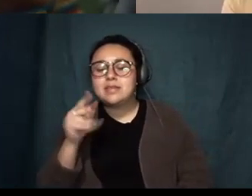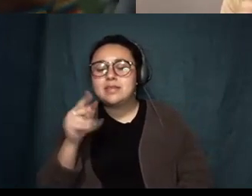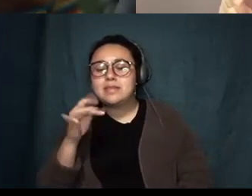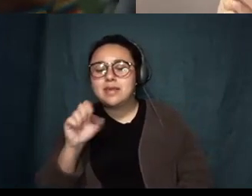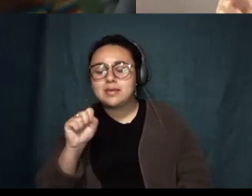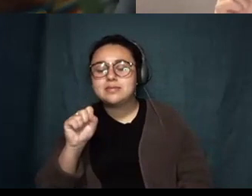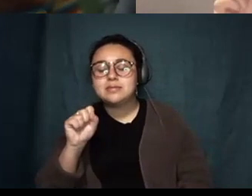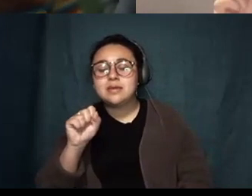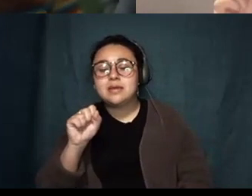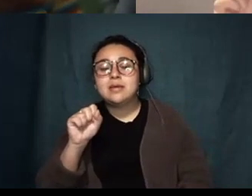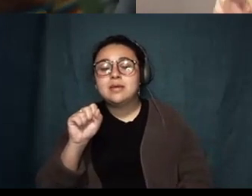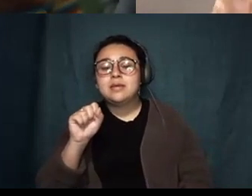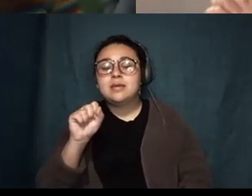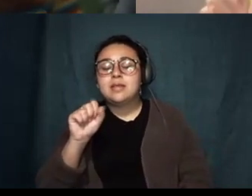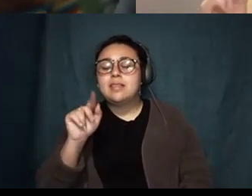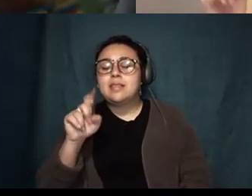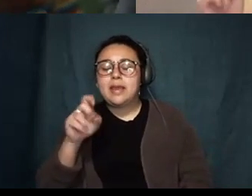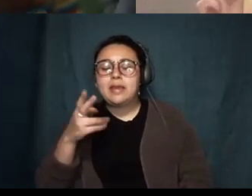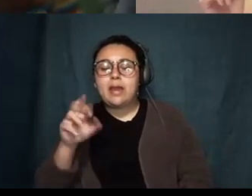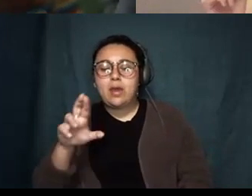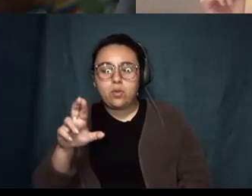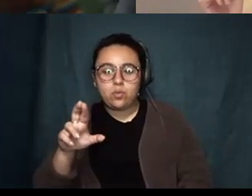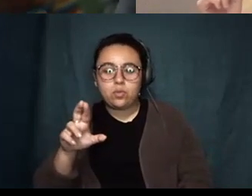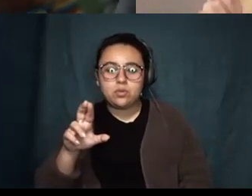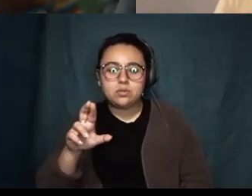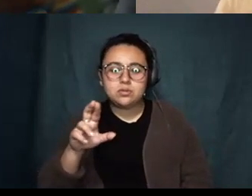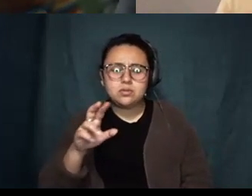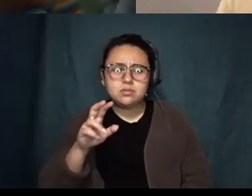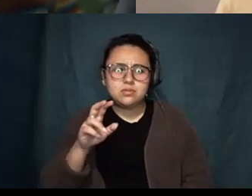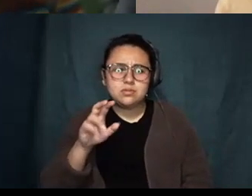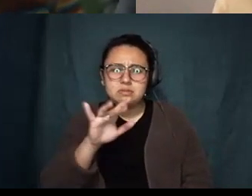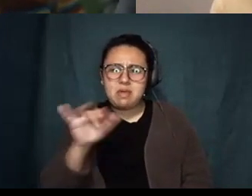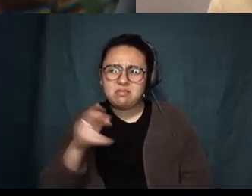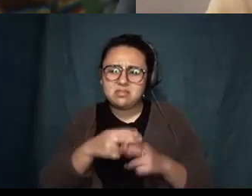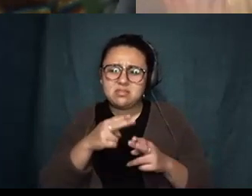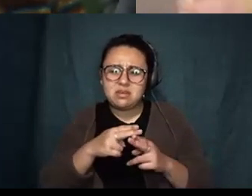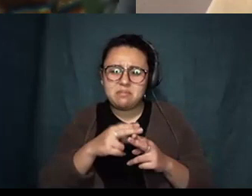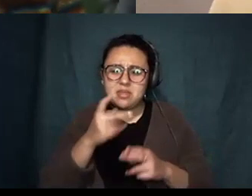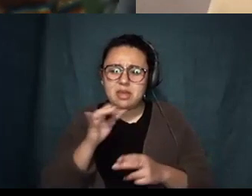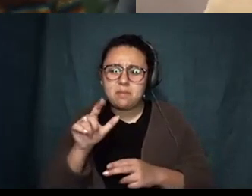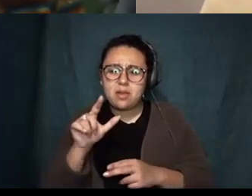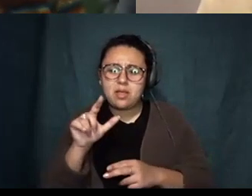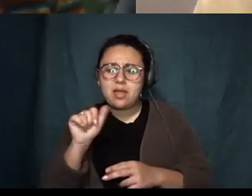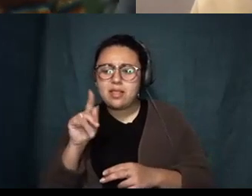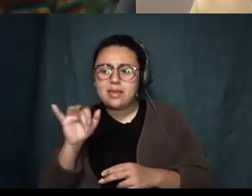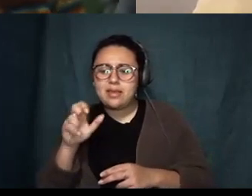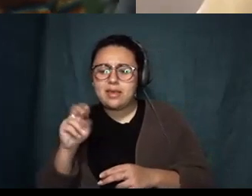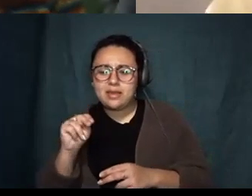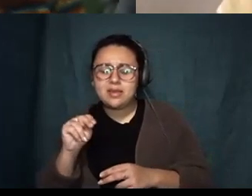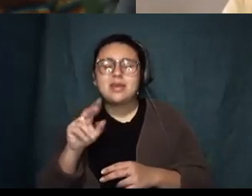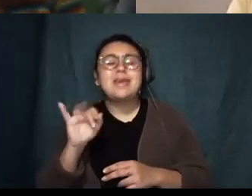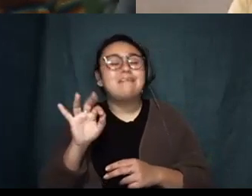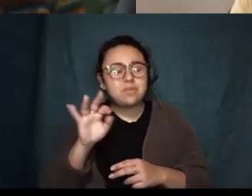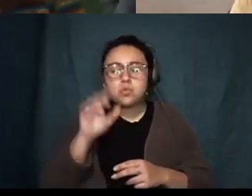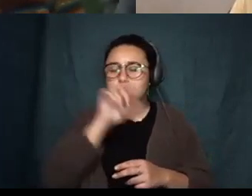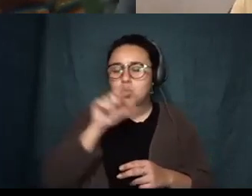-Malikian A-B-D-O-L-M-A-L-E-K-I-A-N I think if you google lean against this late hour poetry I'm